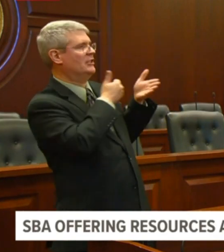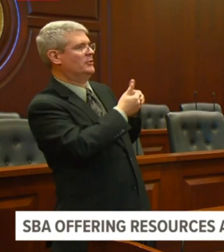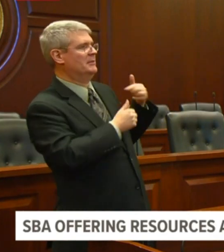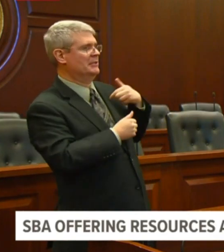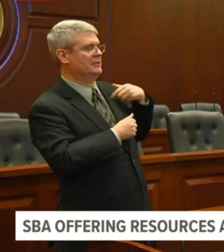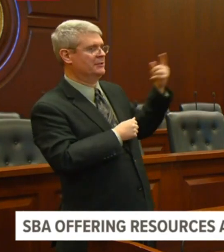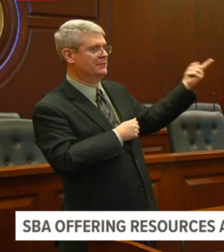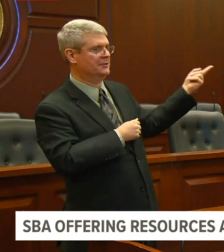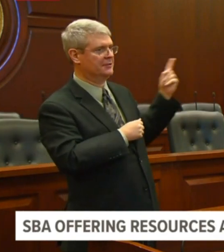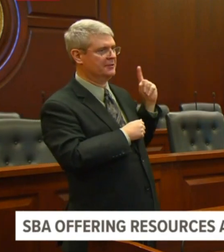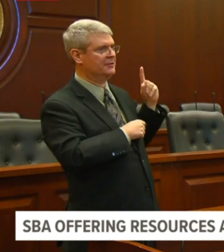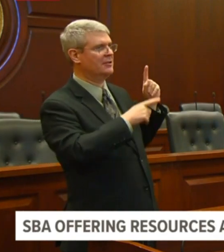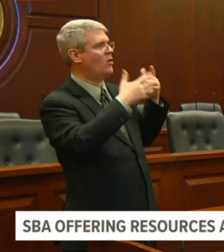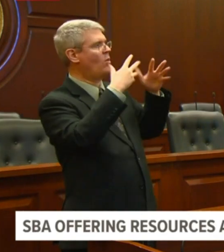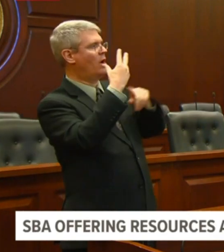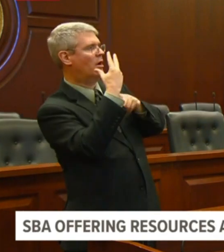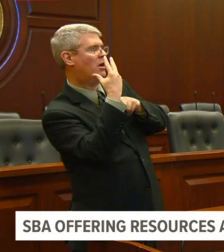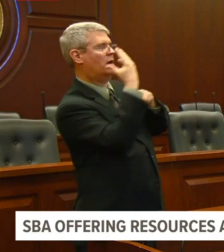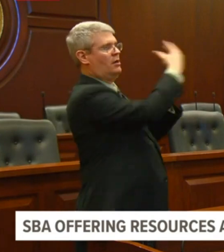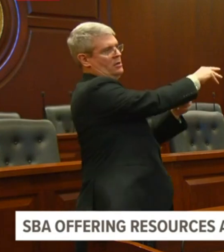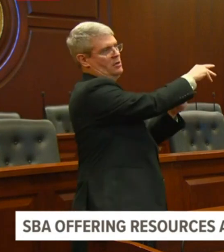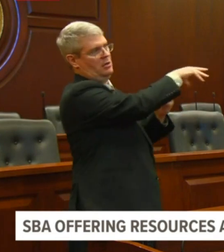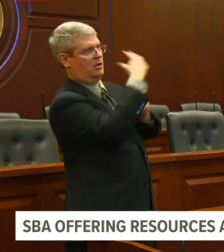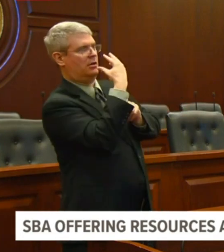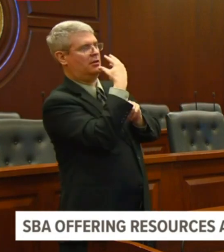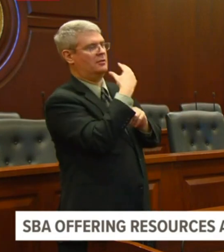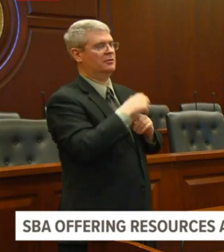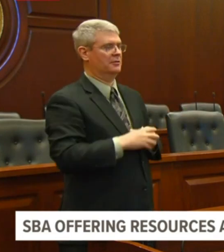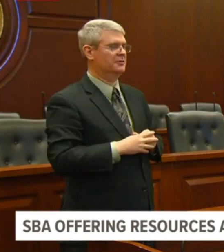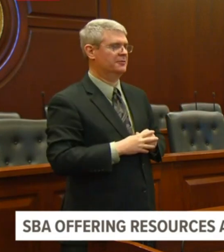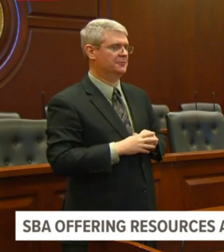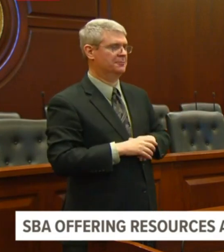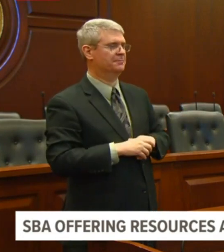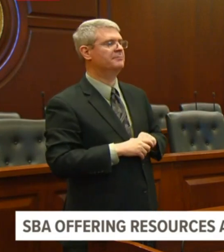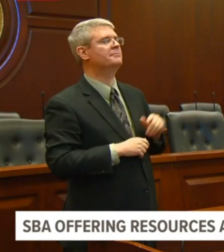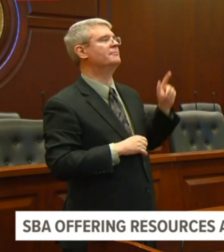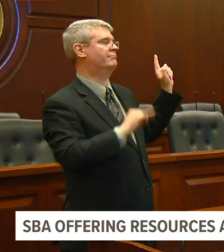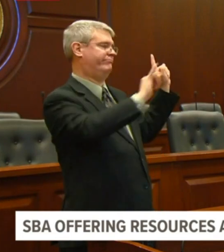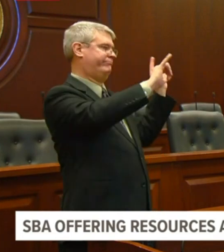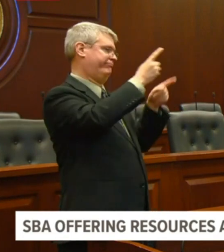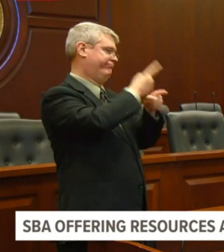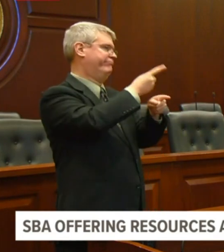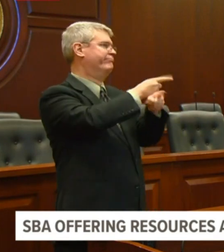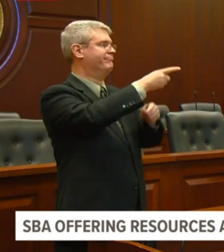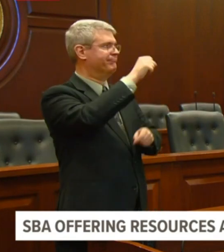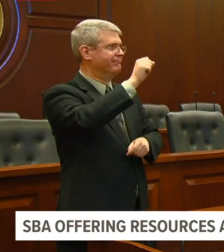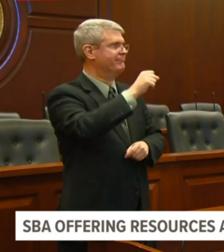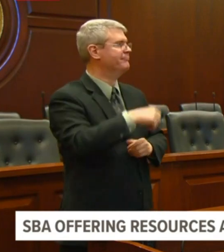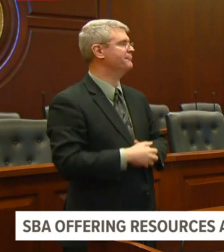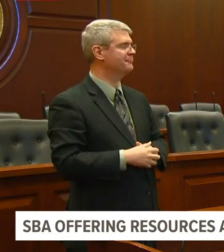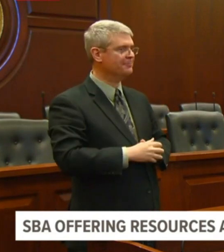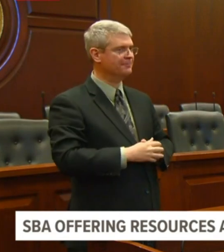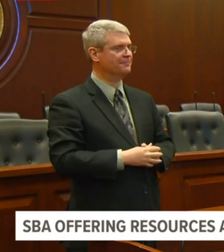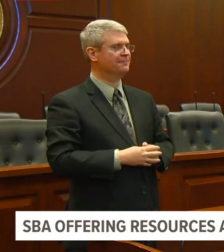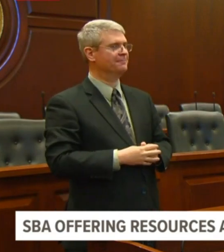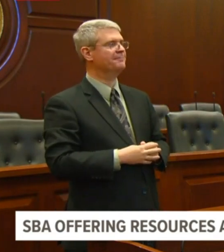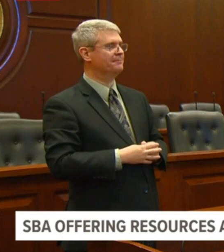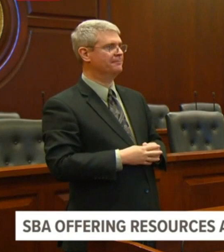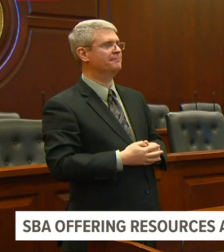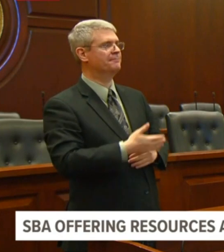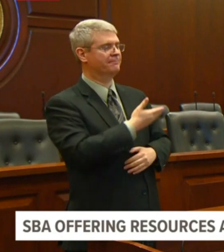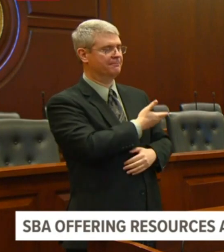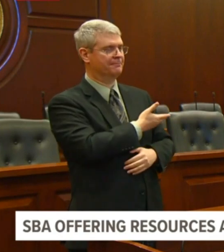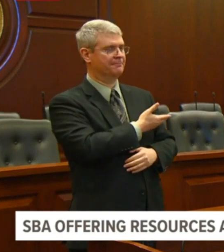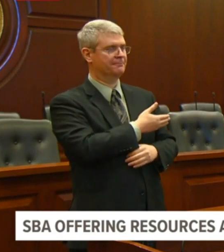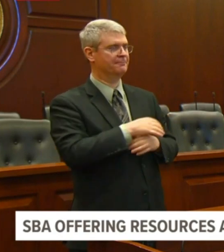Good. Good suggestion. Why'd you go anywhere you want? Thank you. Come up to the microphone. Uh, so the, the question